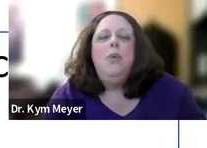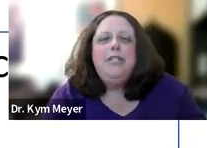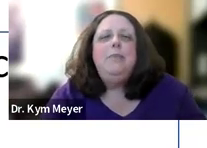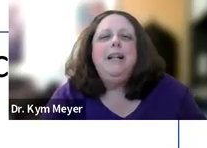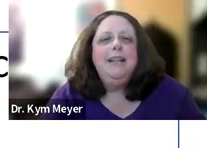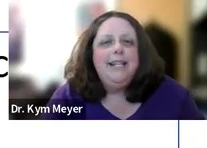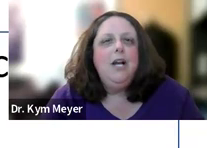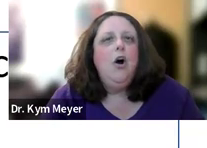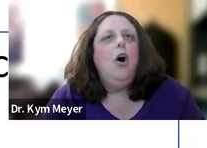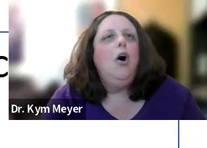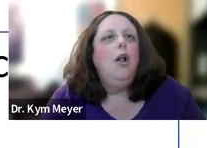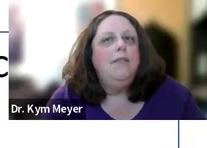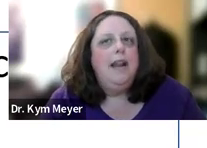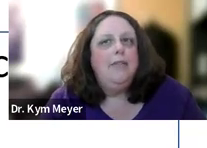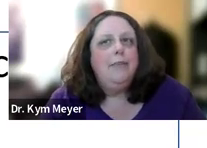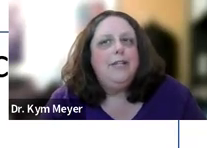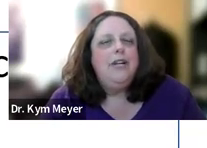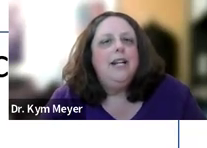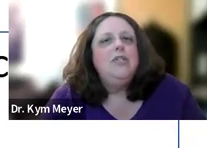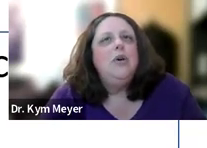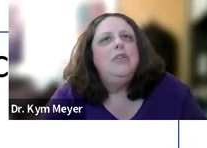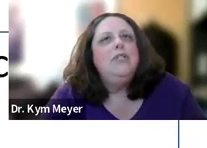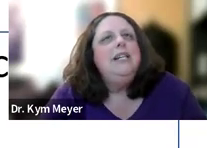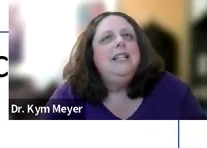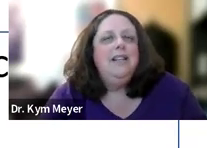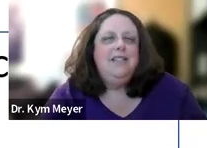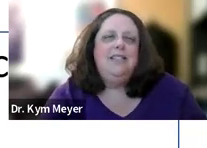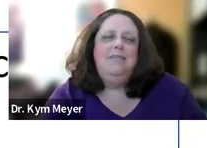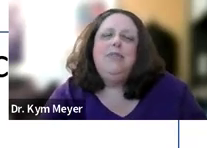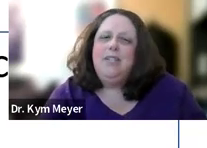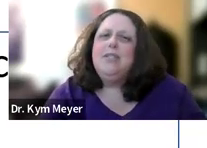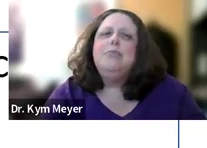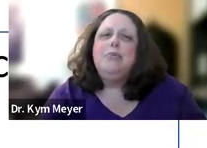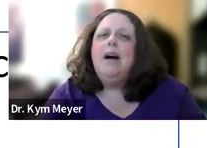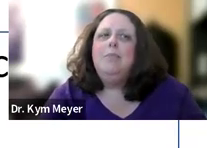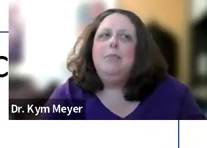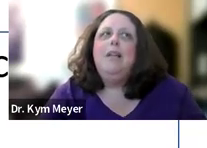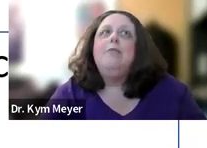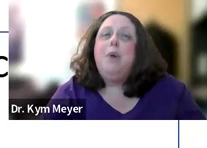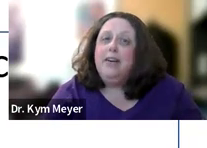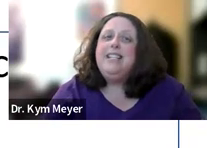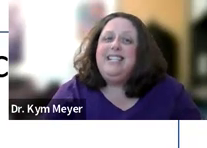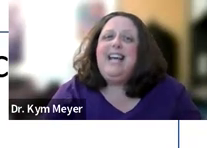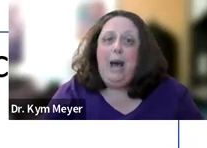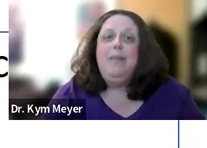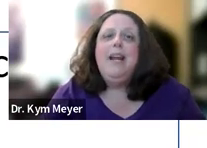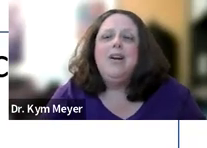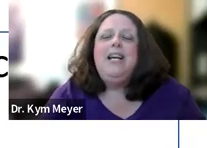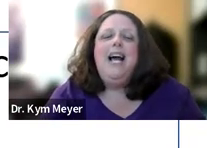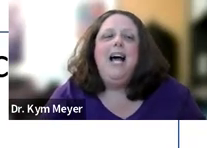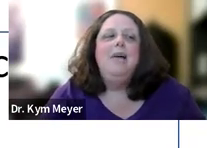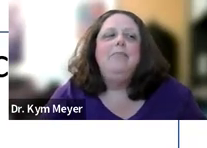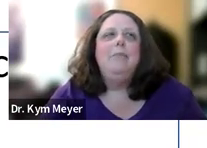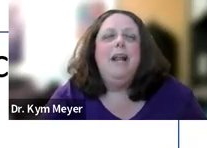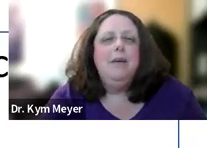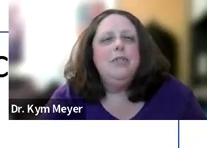language, we should be collecting all of that information. And so there's, it's, there's still some prop, a lot of progress that needs to happen there.